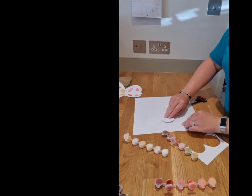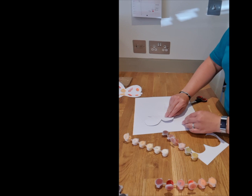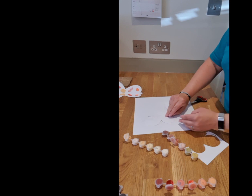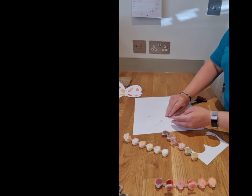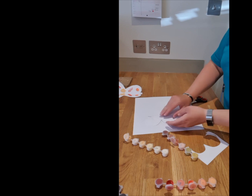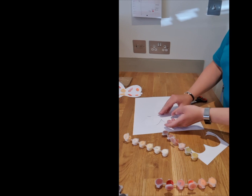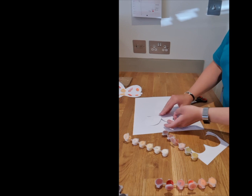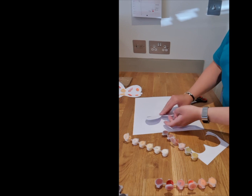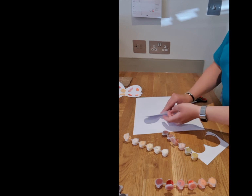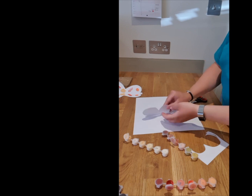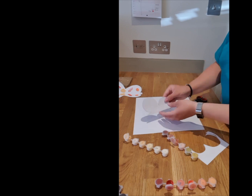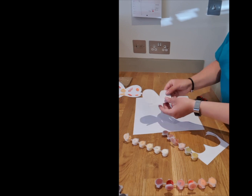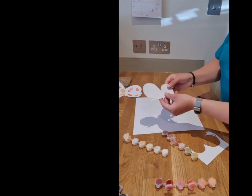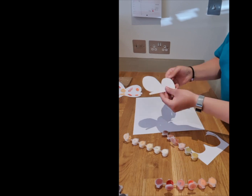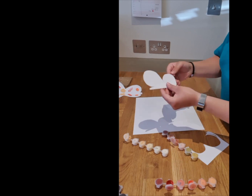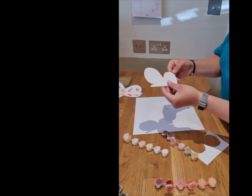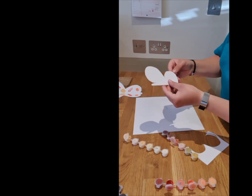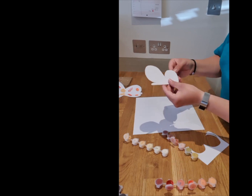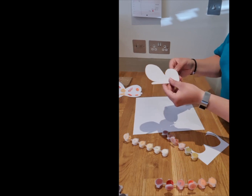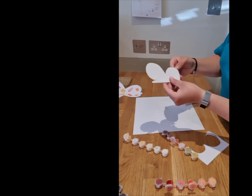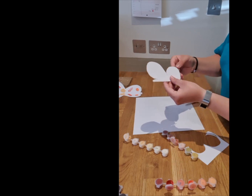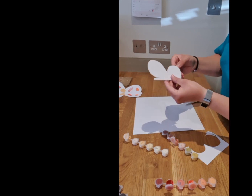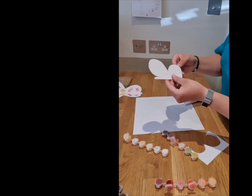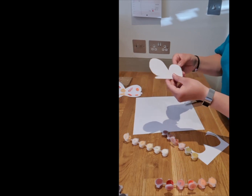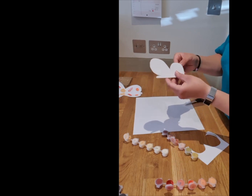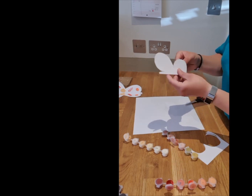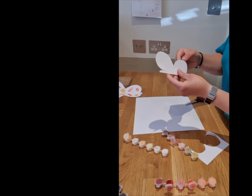And open it up very carefully.